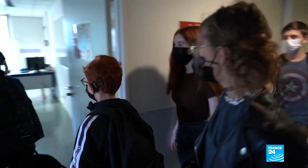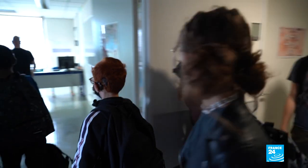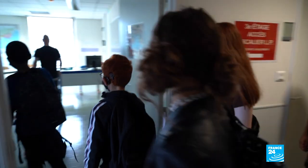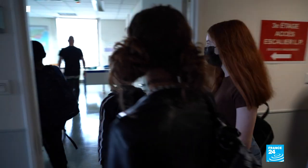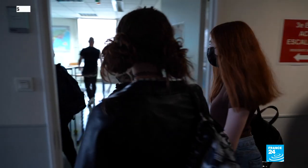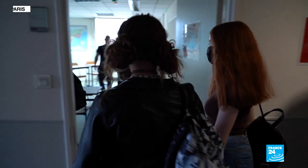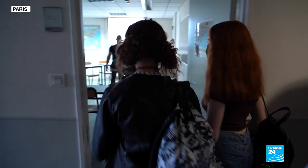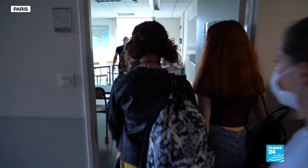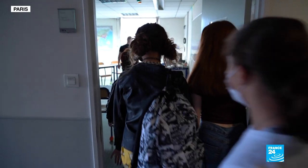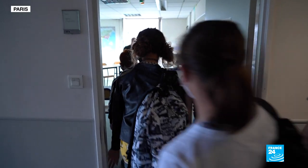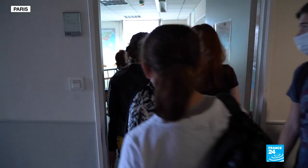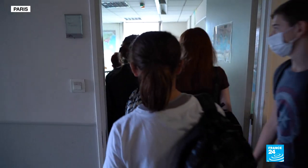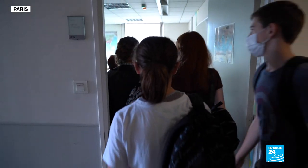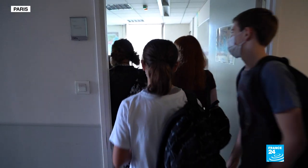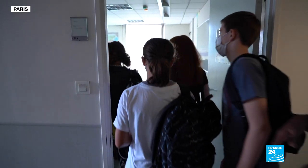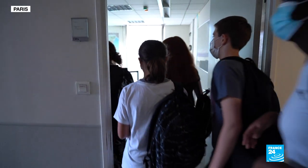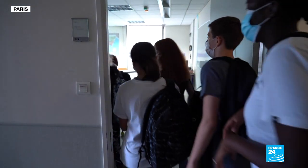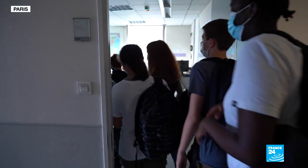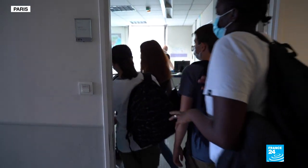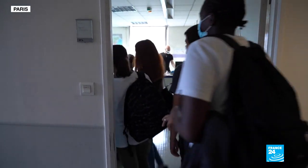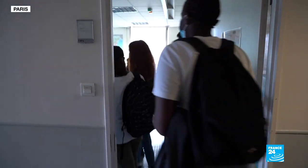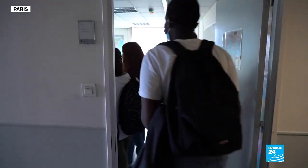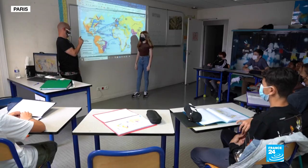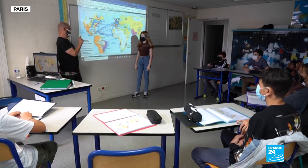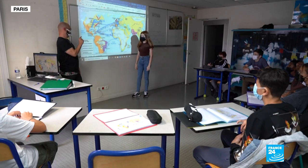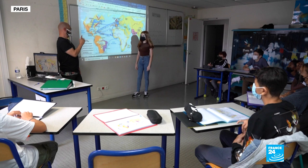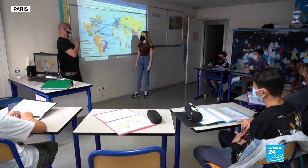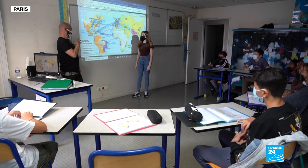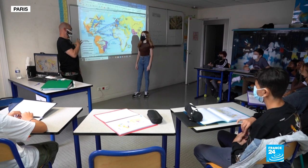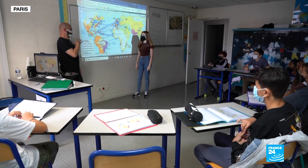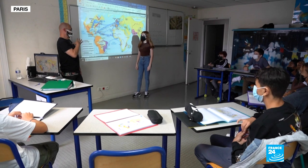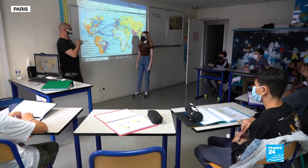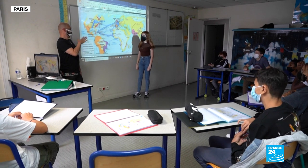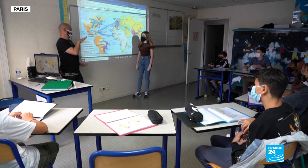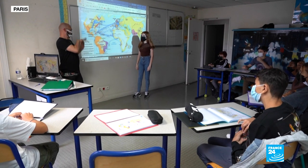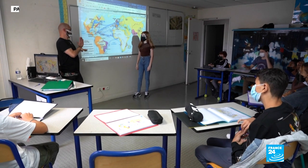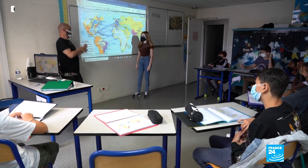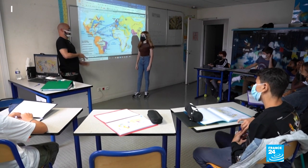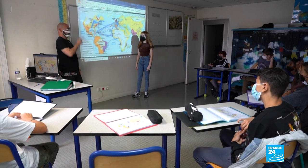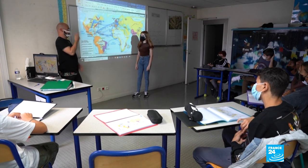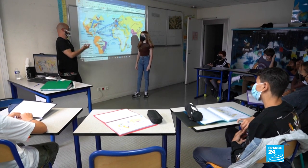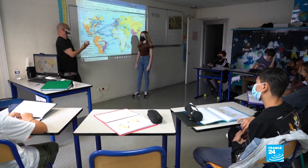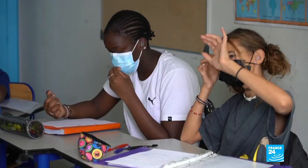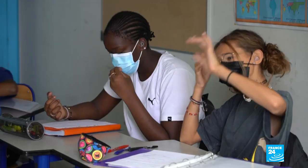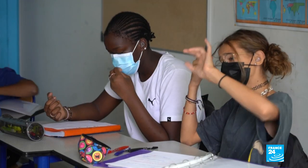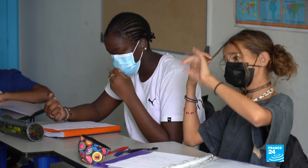The classes for the 130 pupils of the National Institute for Deaf Children of Paris are taught in sign language.